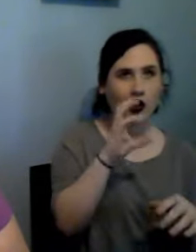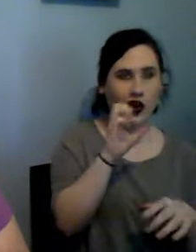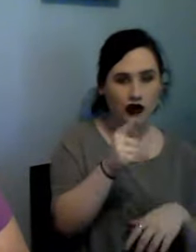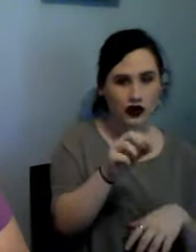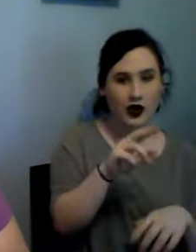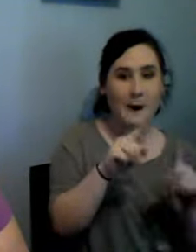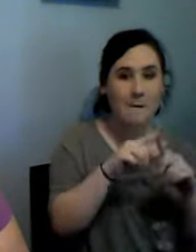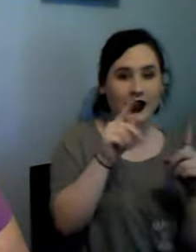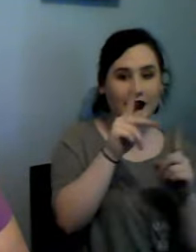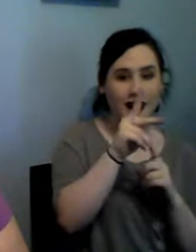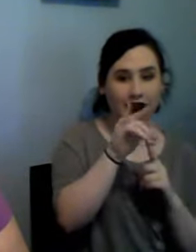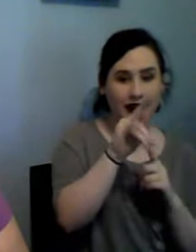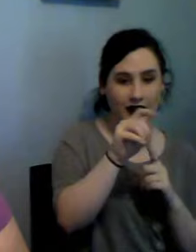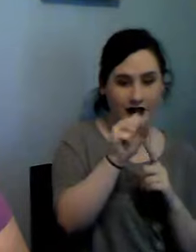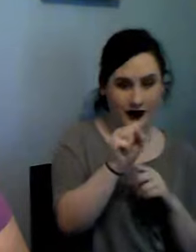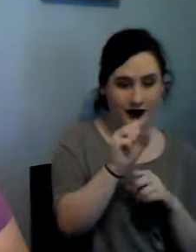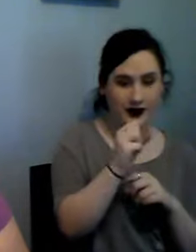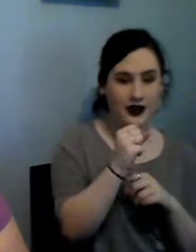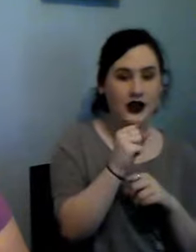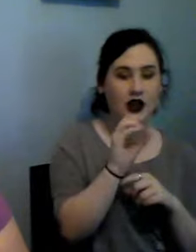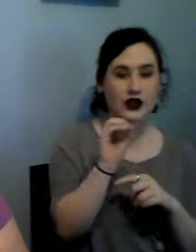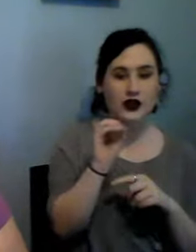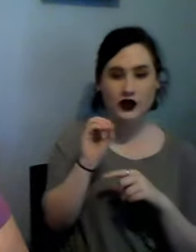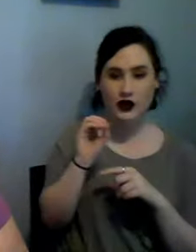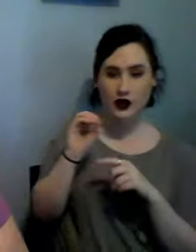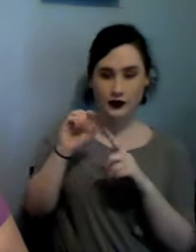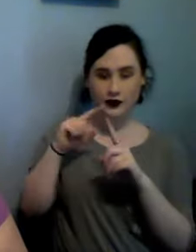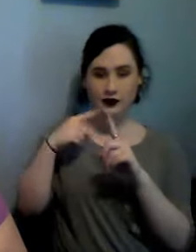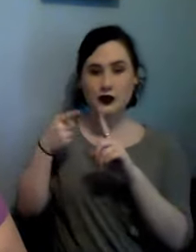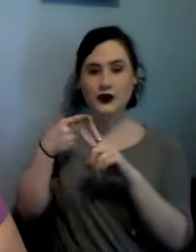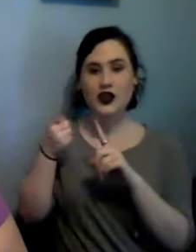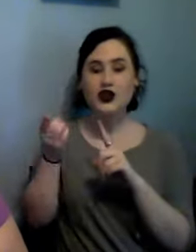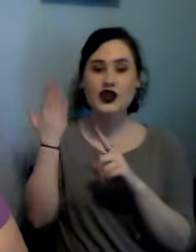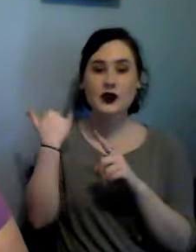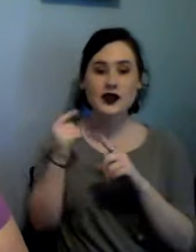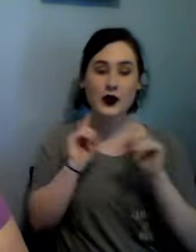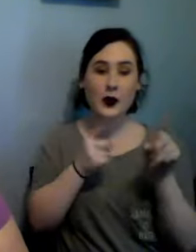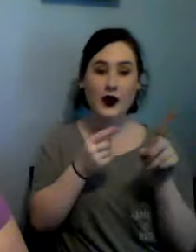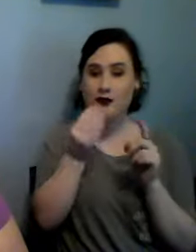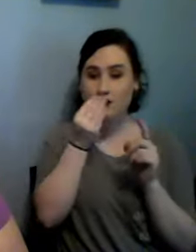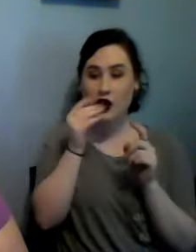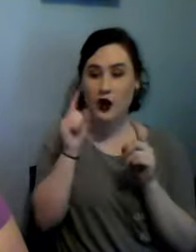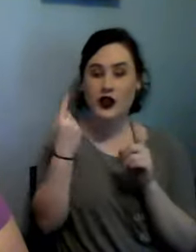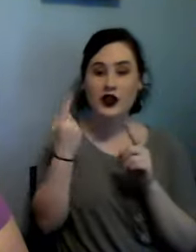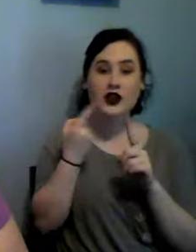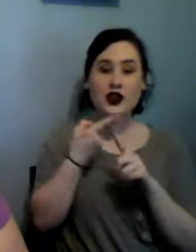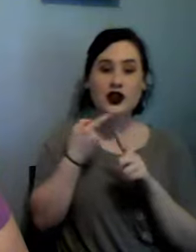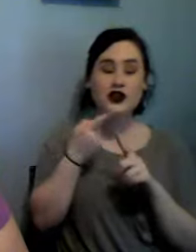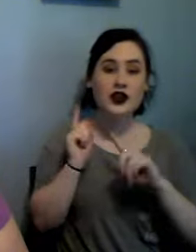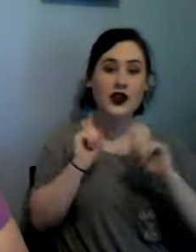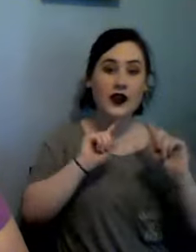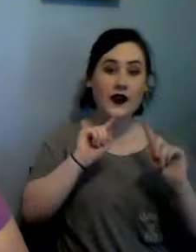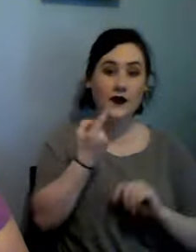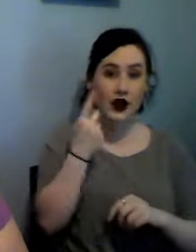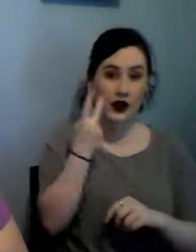so when I was going to get something to eat when I first got down there I discovered the